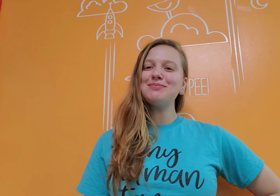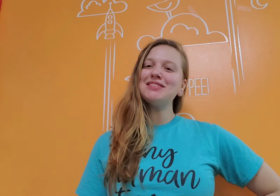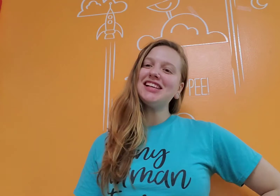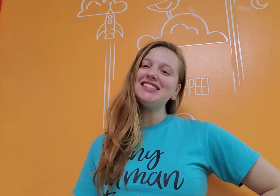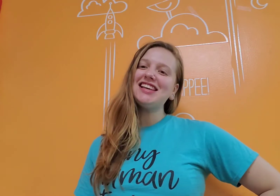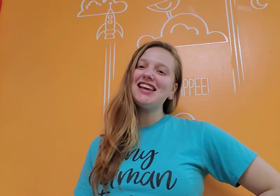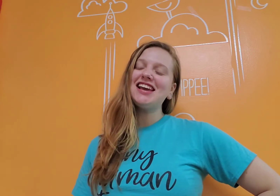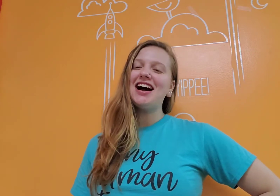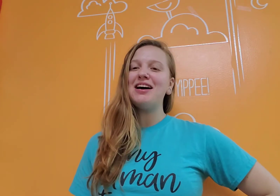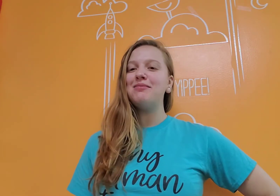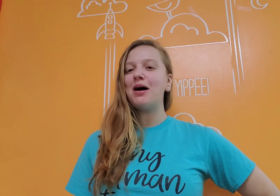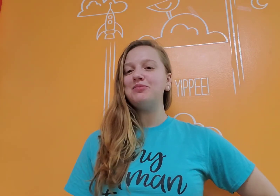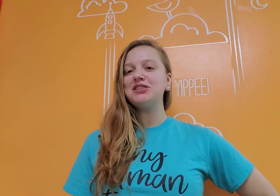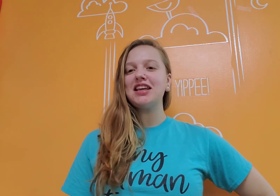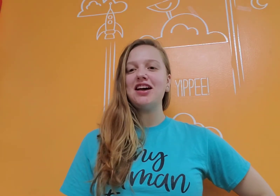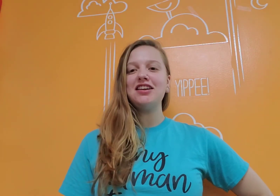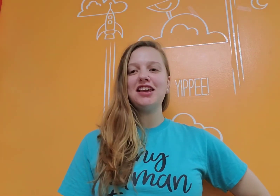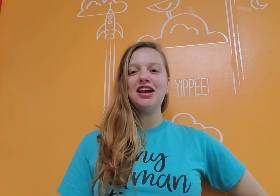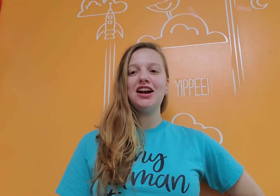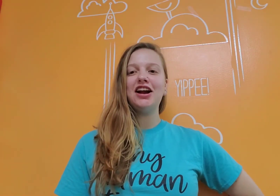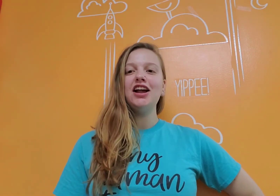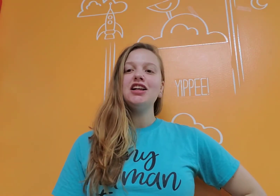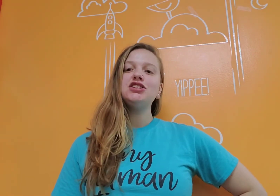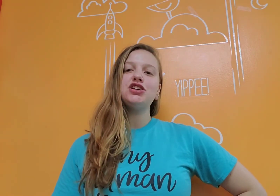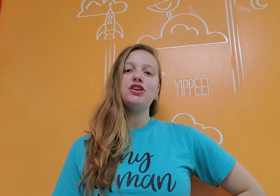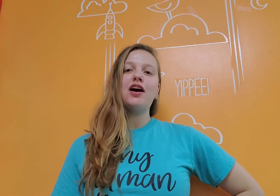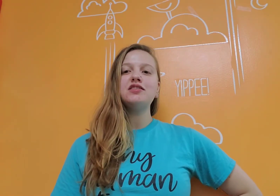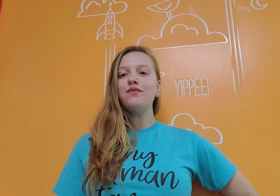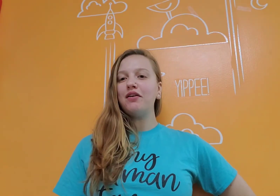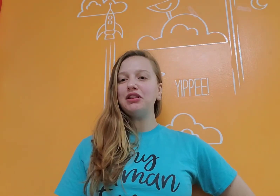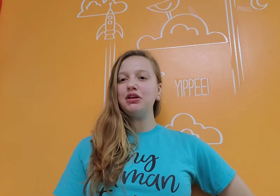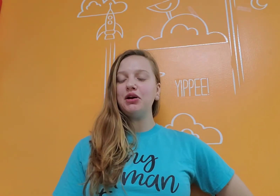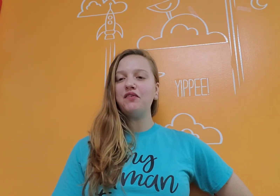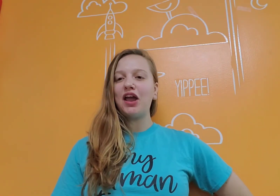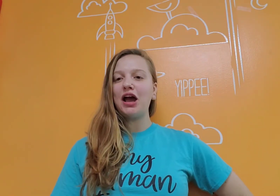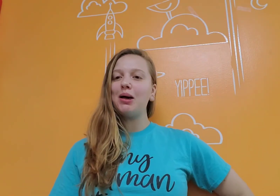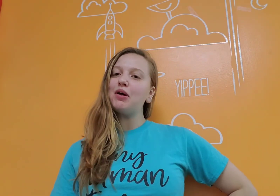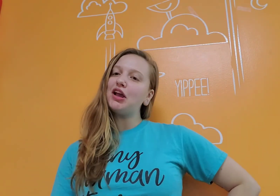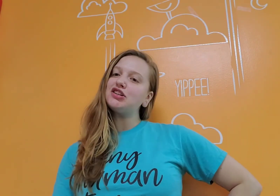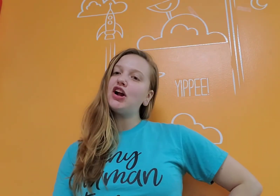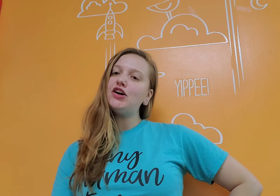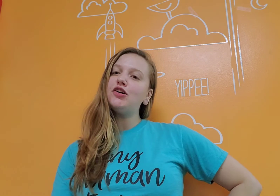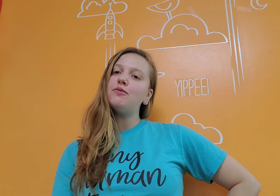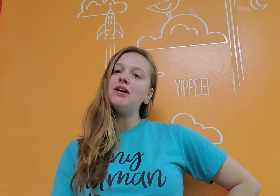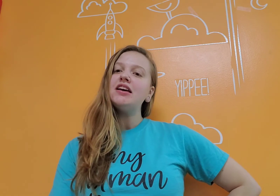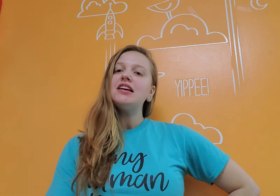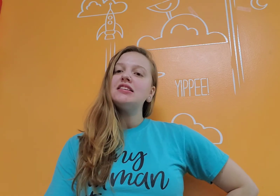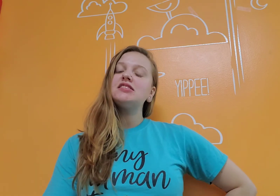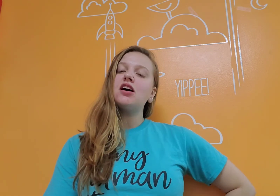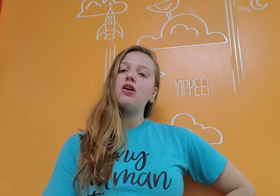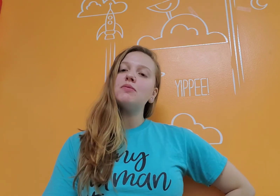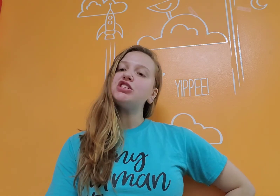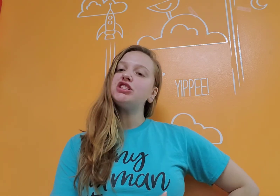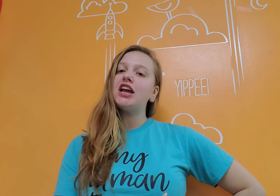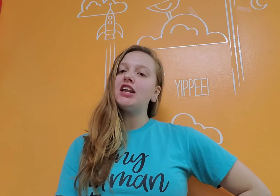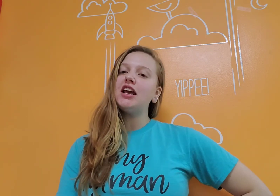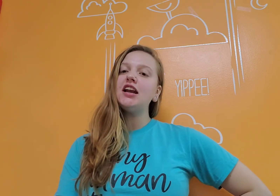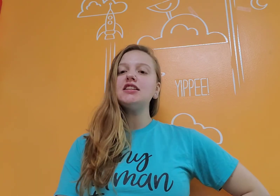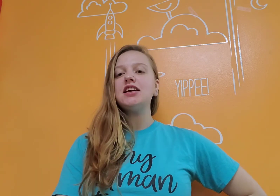Miss Lindsay, I'm just getting on here to have some fun with you and your fam while you guys are at home. So, Miss Shannon did